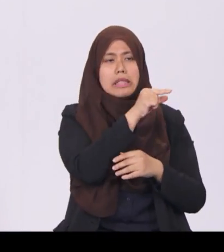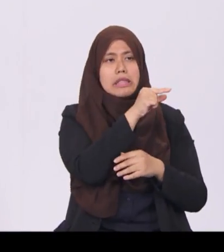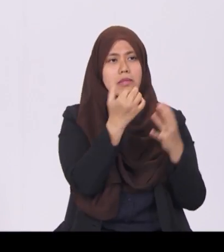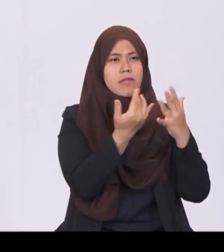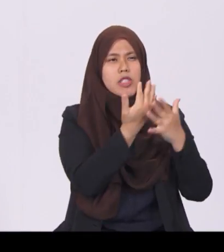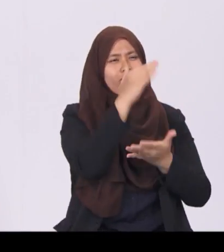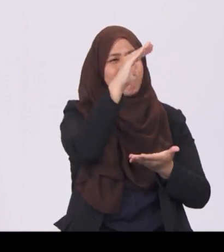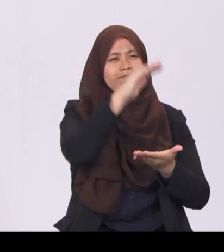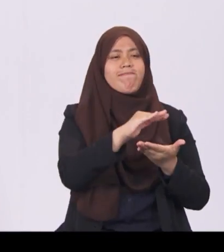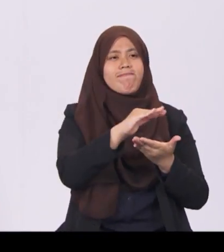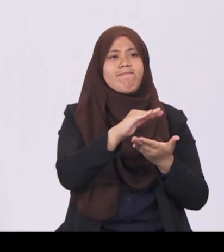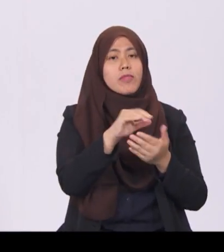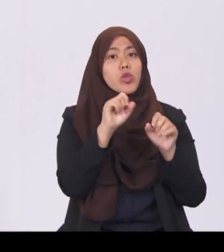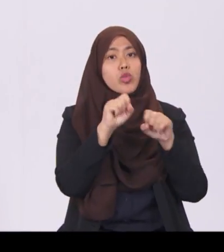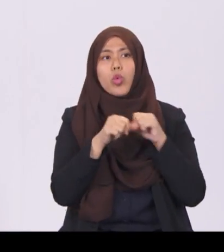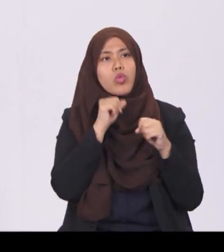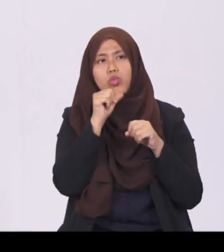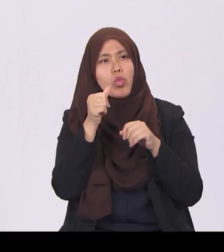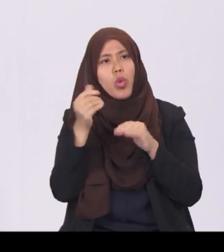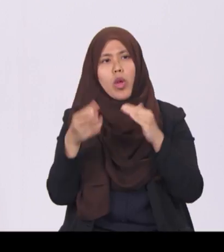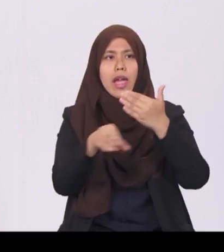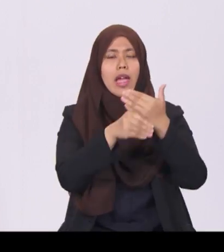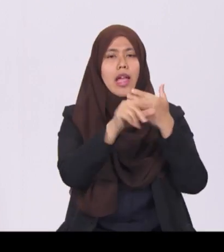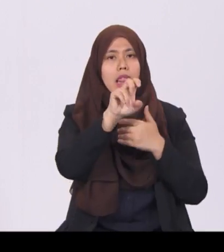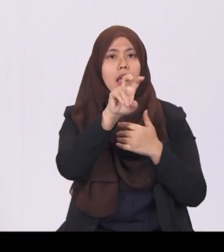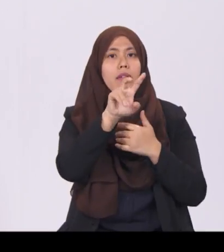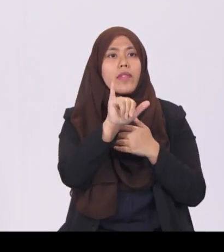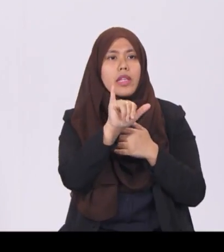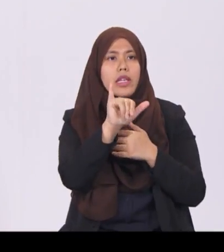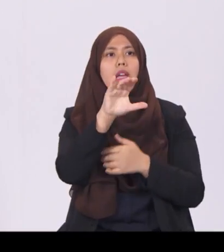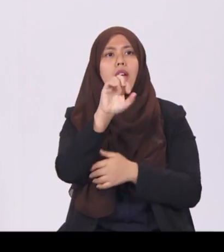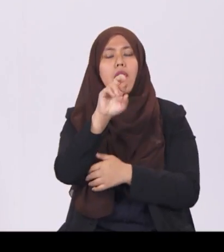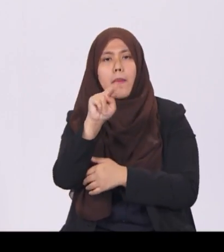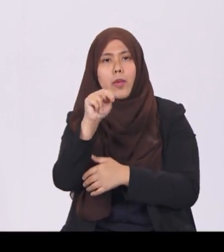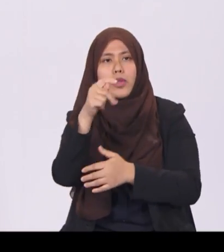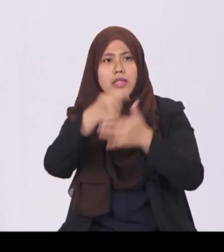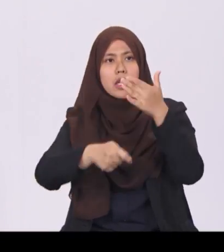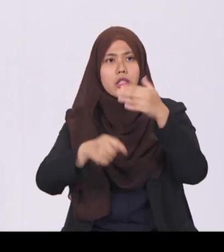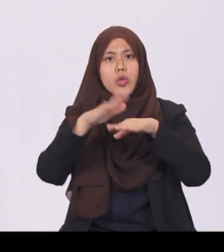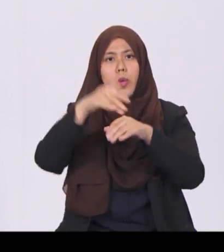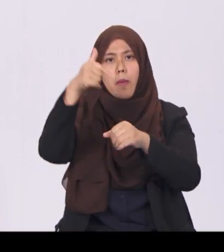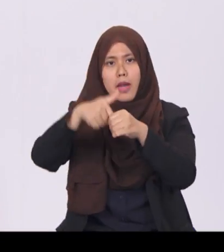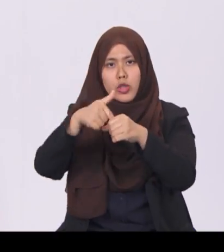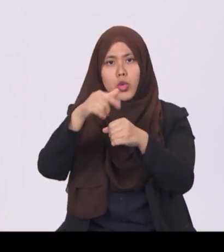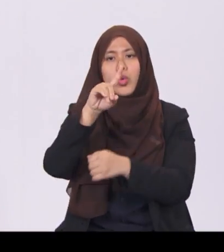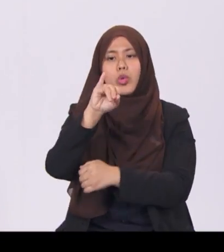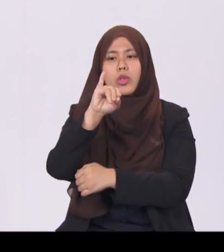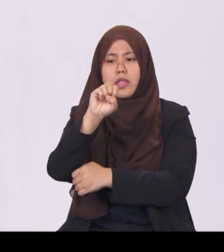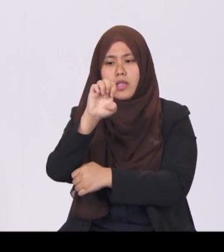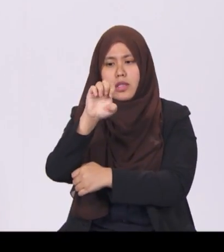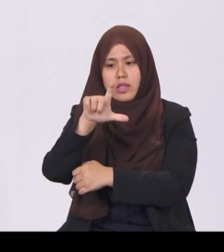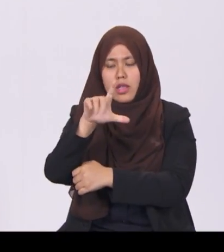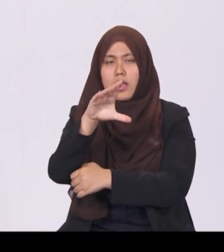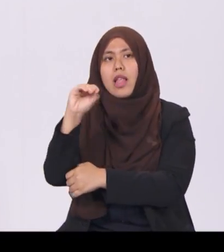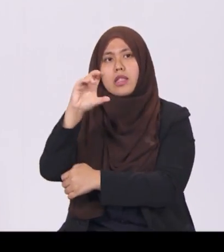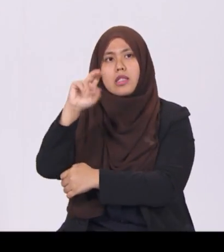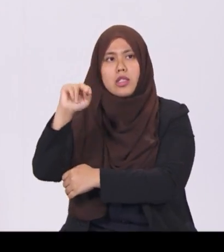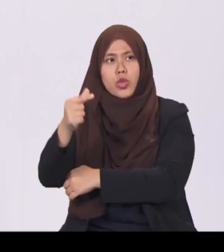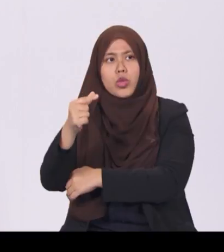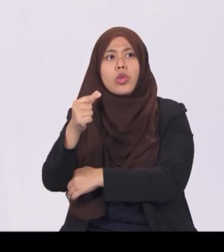levy an additional carbon tax on petrol, diesel and CNG. I will also not increase the excise duties at this point in time,